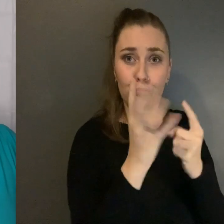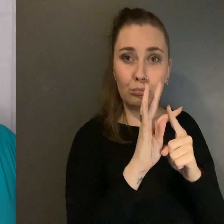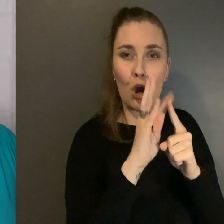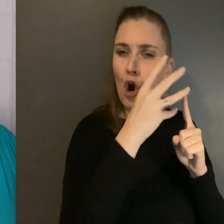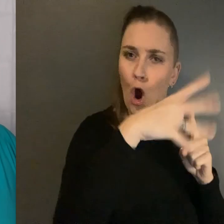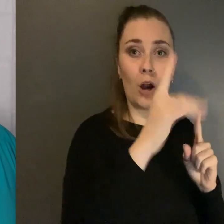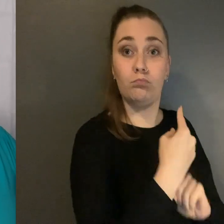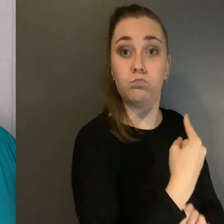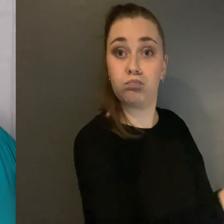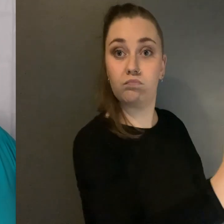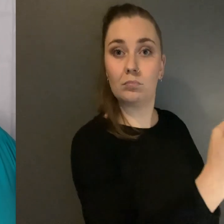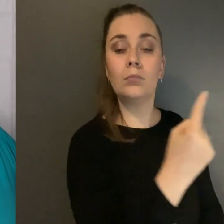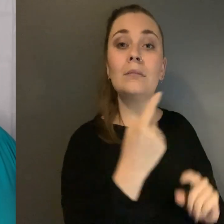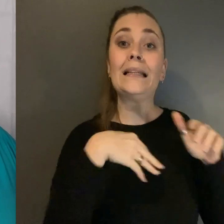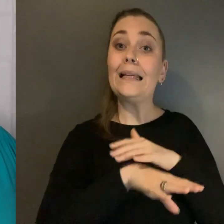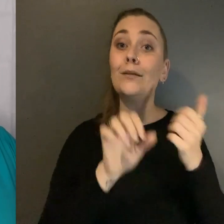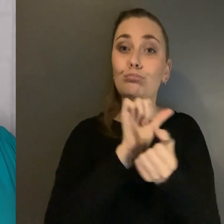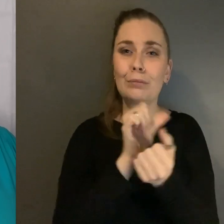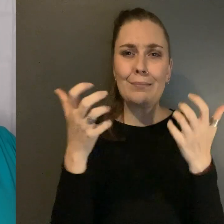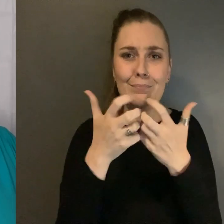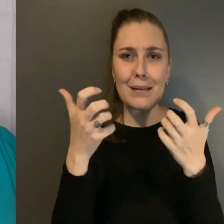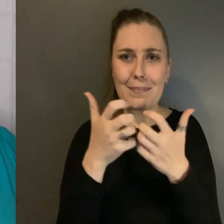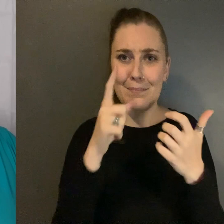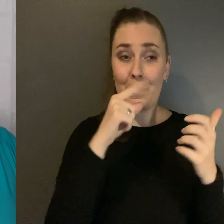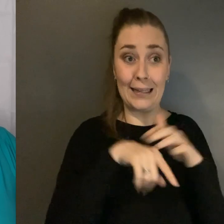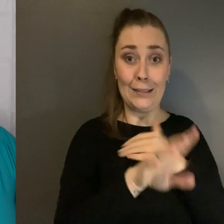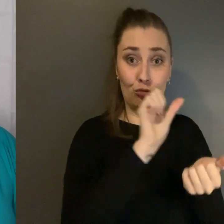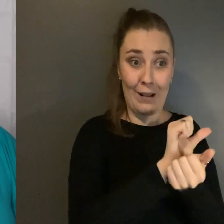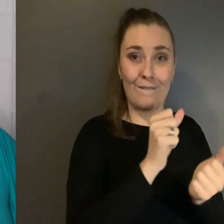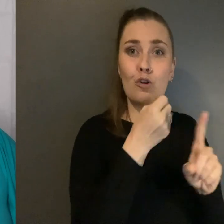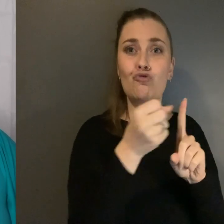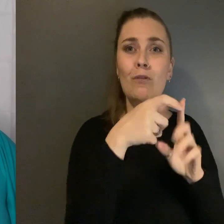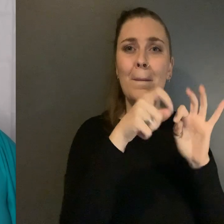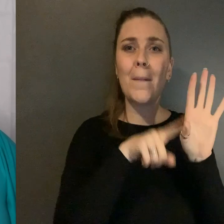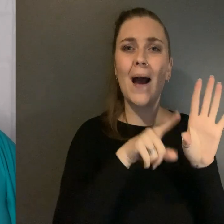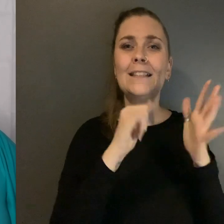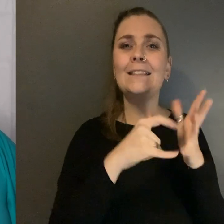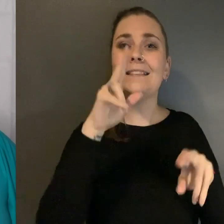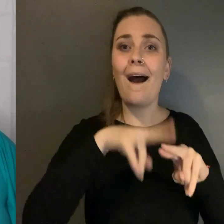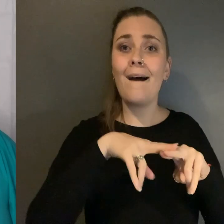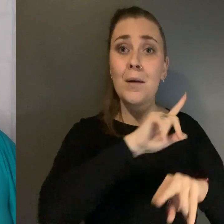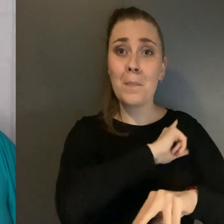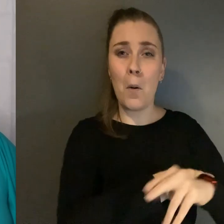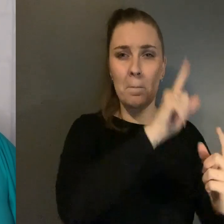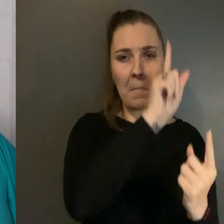prisons, many inmates face abuse from staff And the power disparities leave them with little recourse